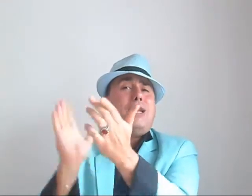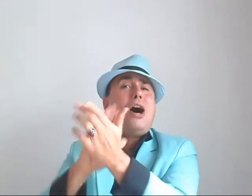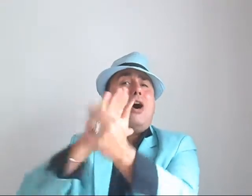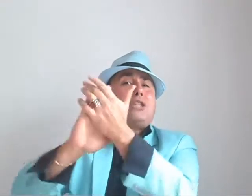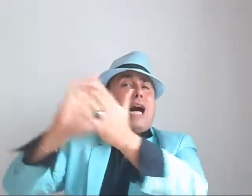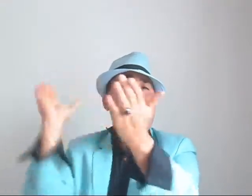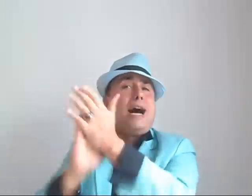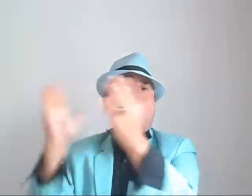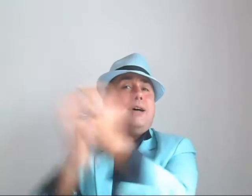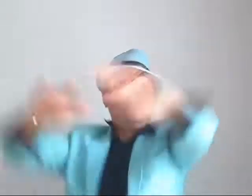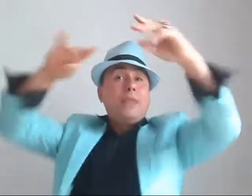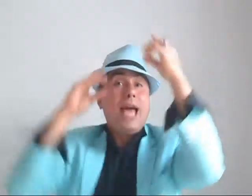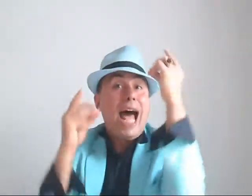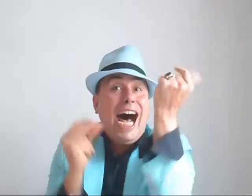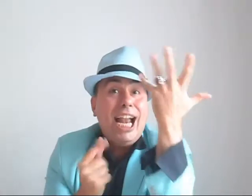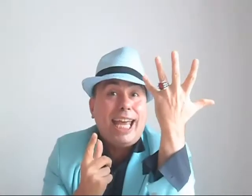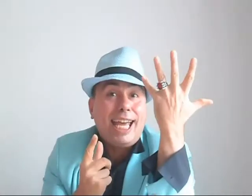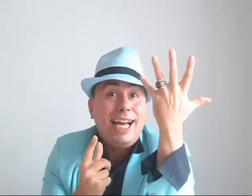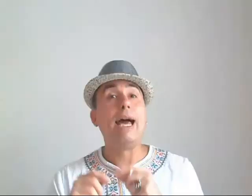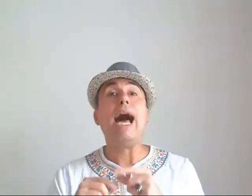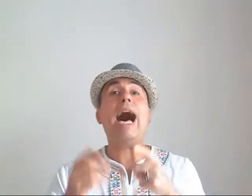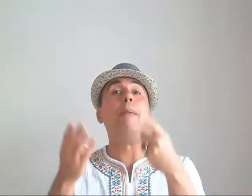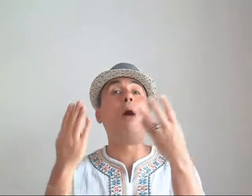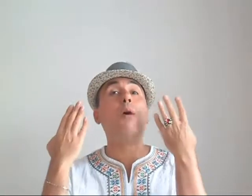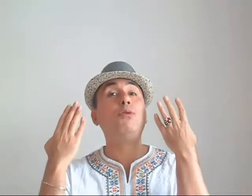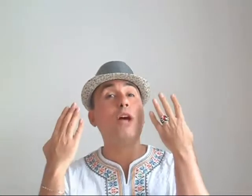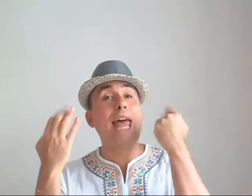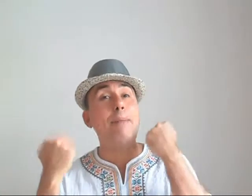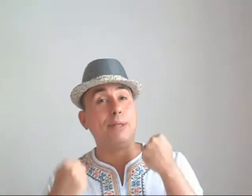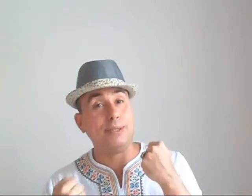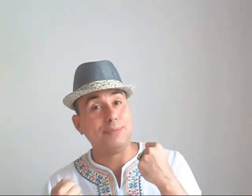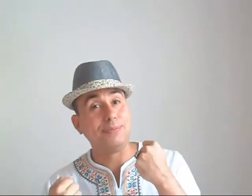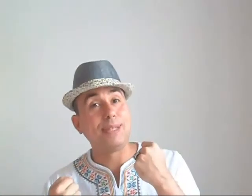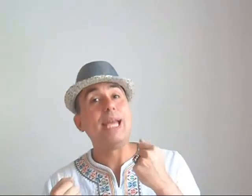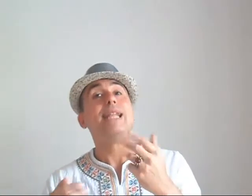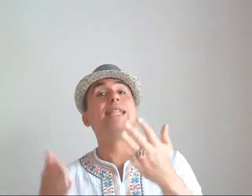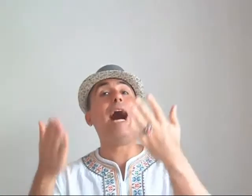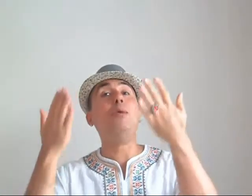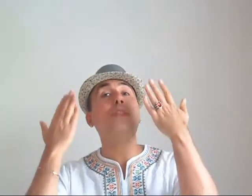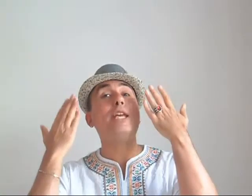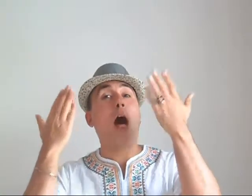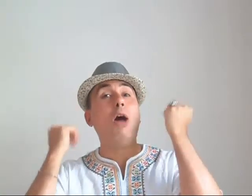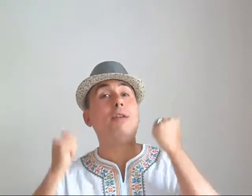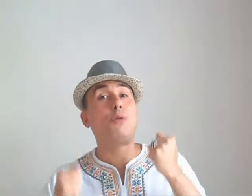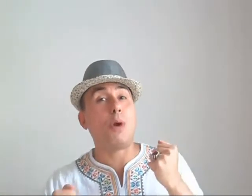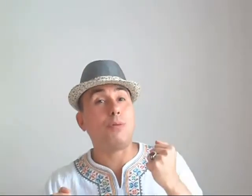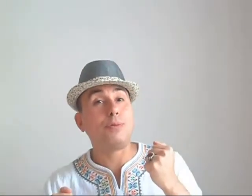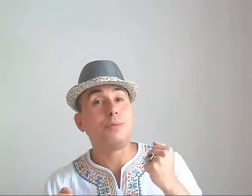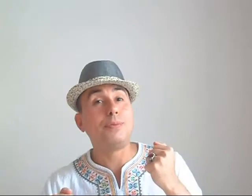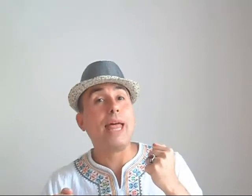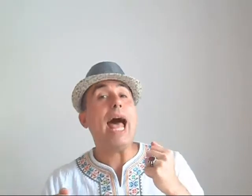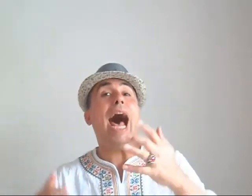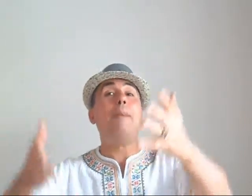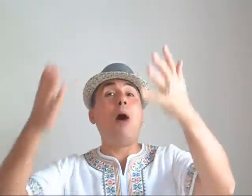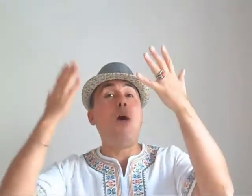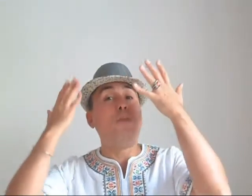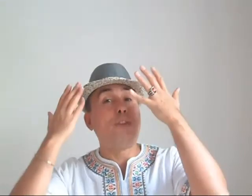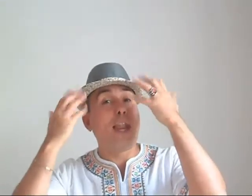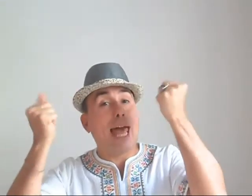treiro, treiro, Ale! Above the lemon, down the olive grove, above the